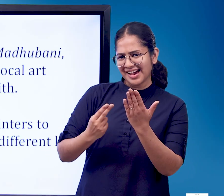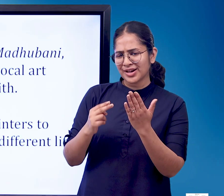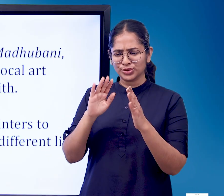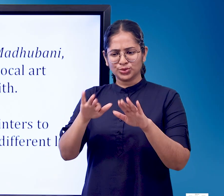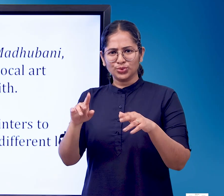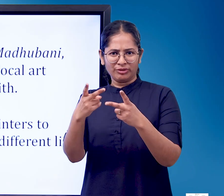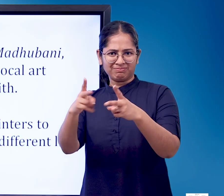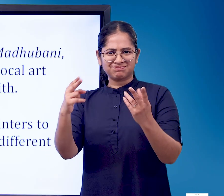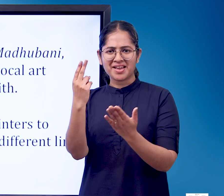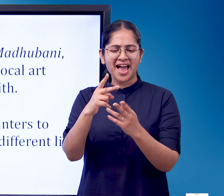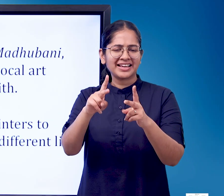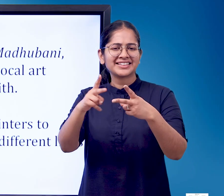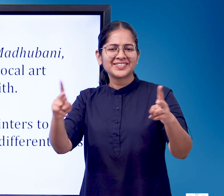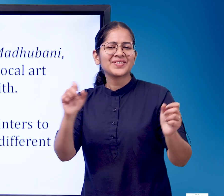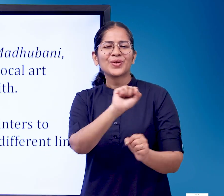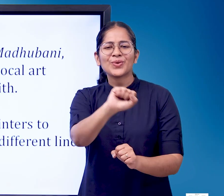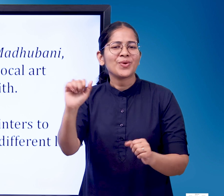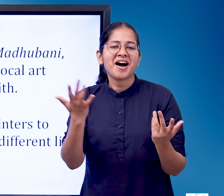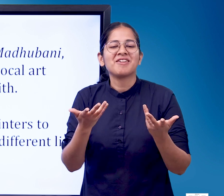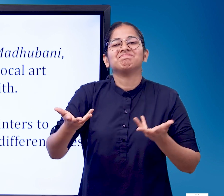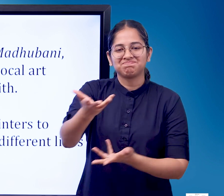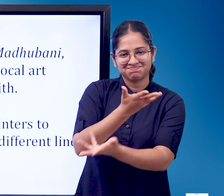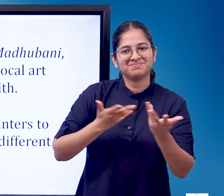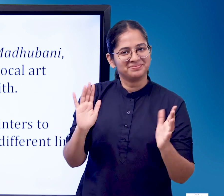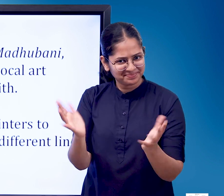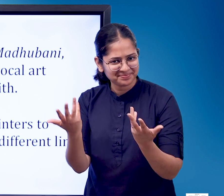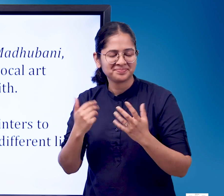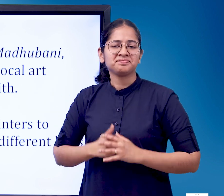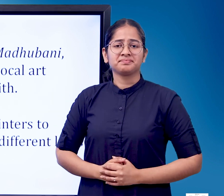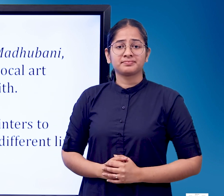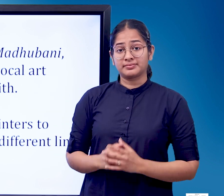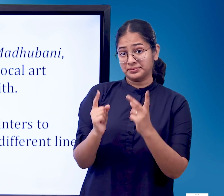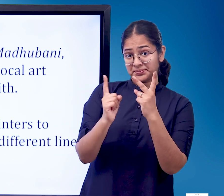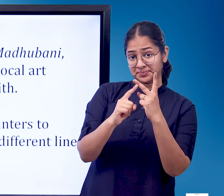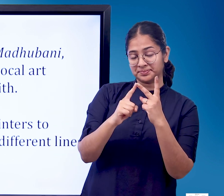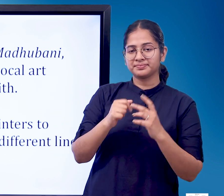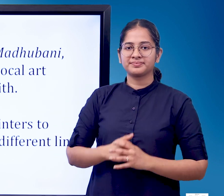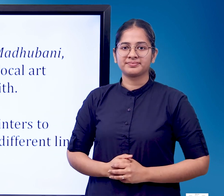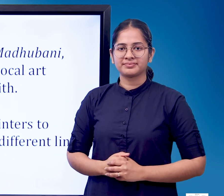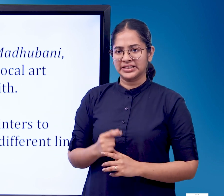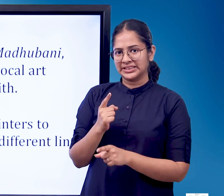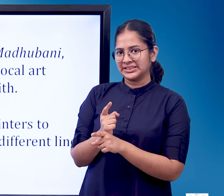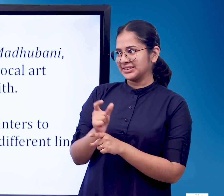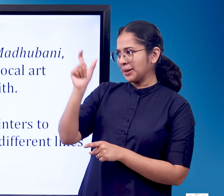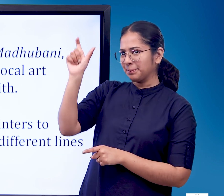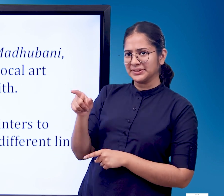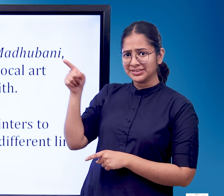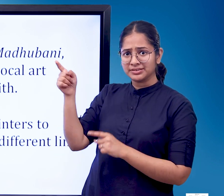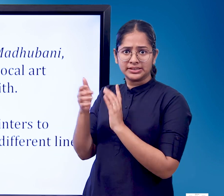Varli or any other local art forms that they are familiar with Teachers might invite local painters to share